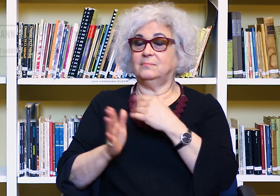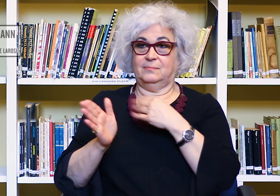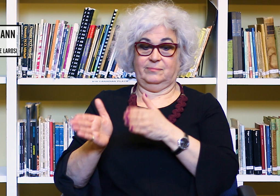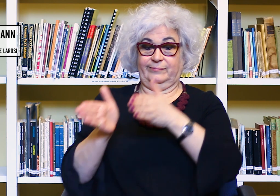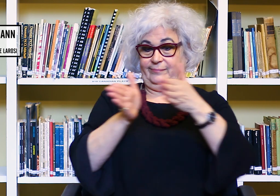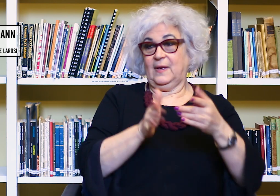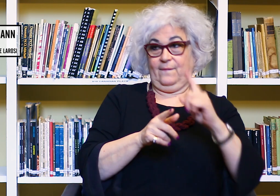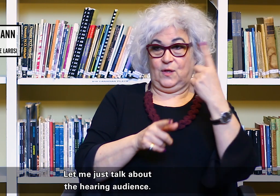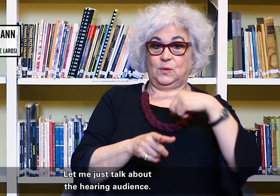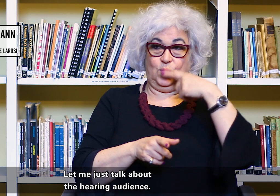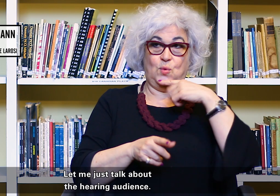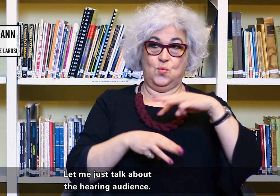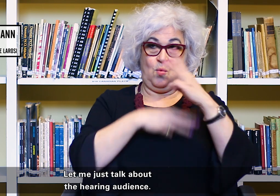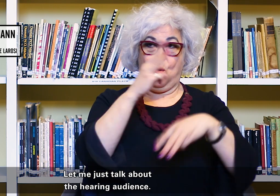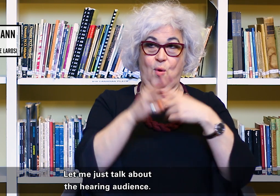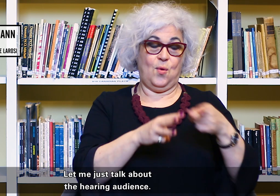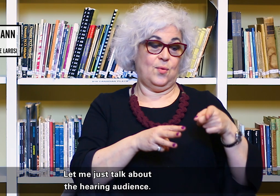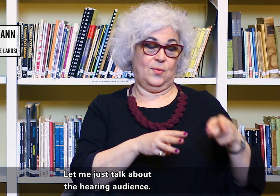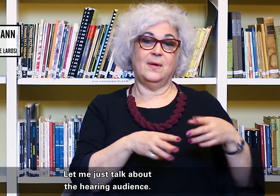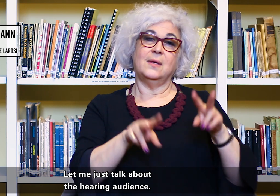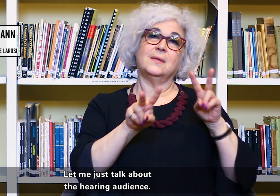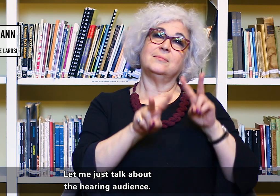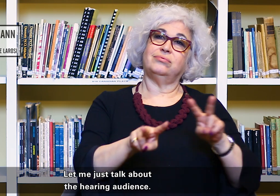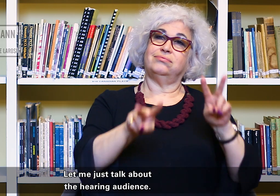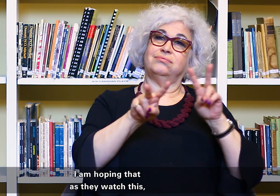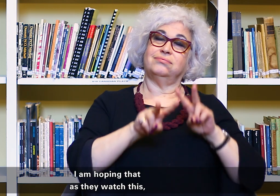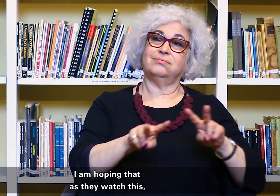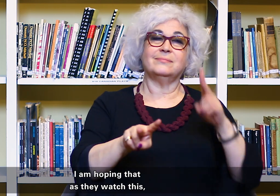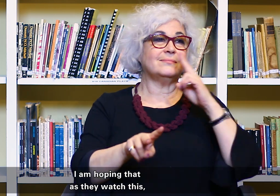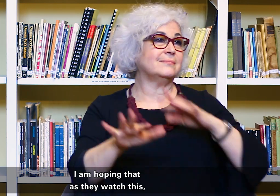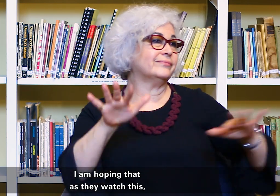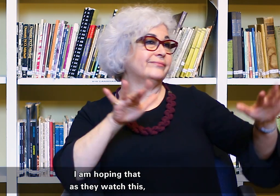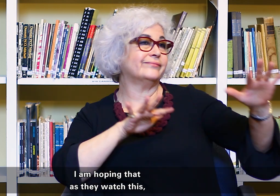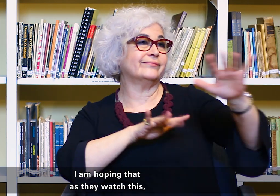Well, me just talk about the hearing audience. I'm hoping that as they watch this,